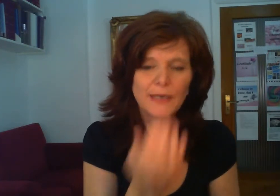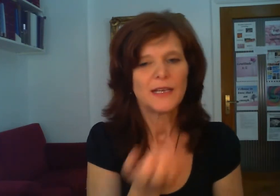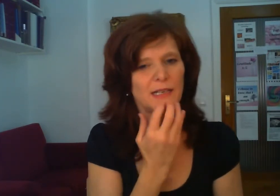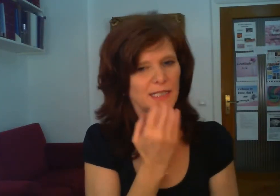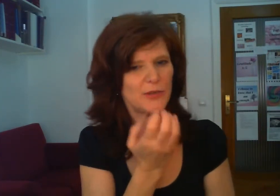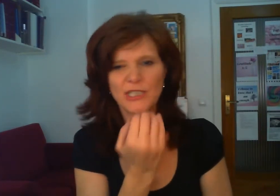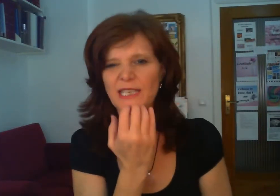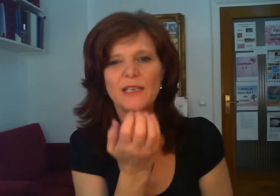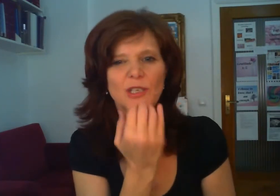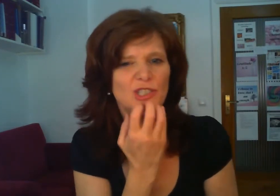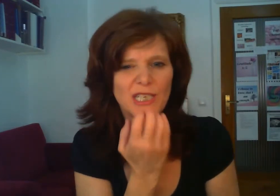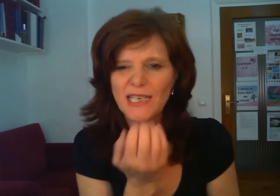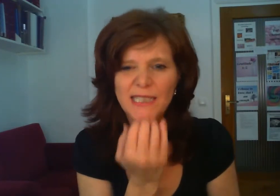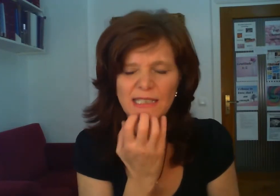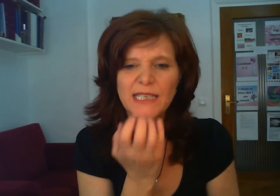so that technology is easy